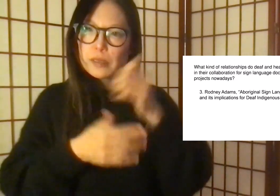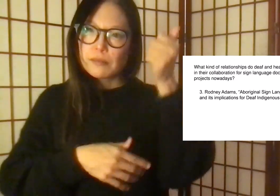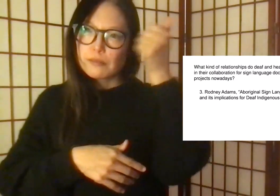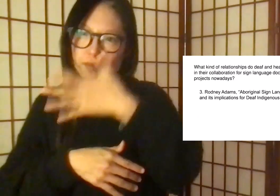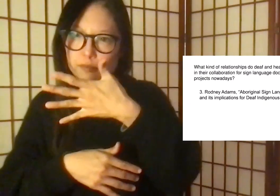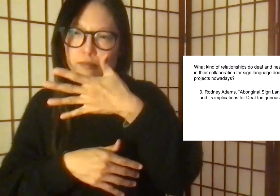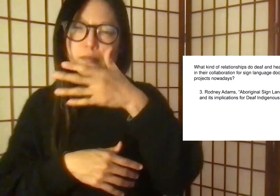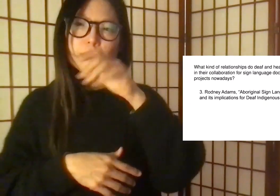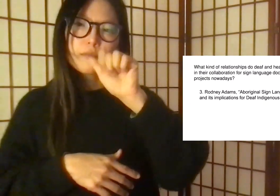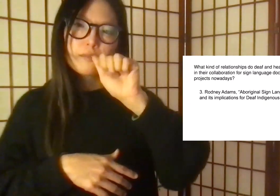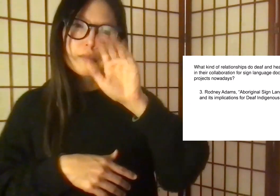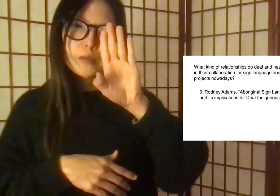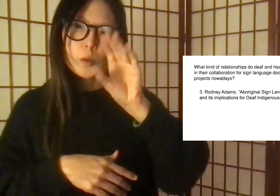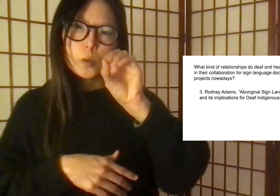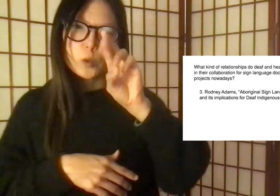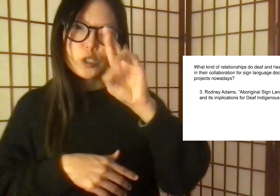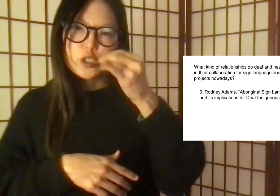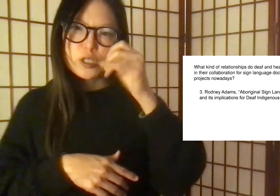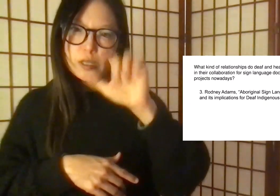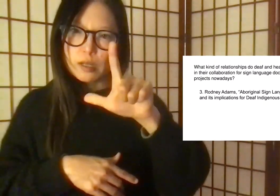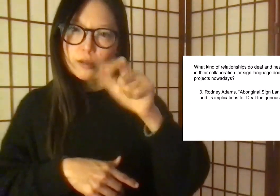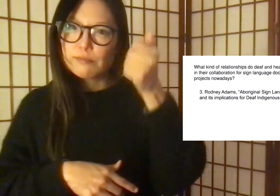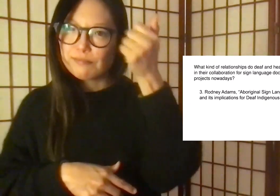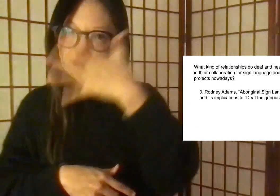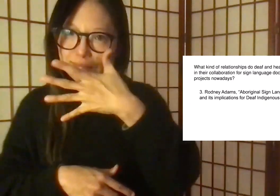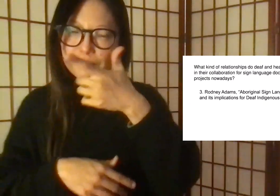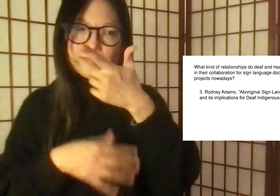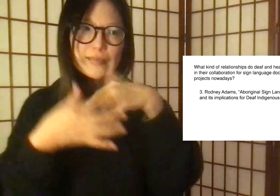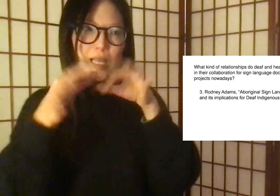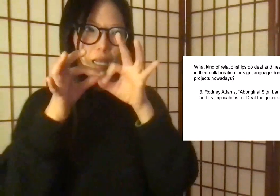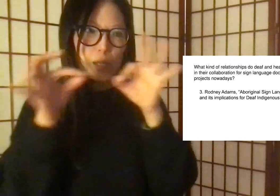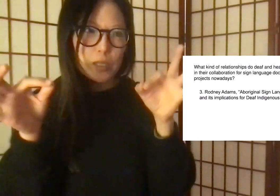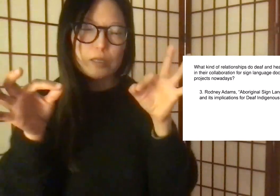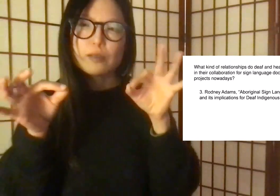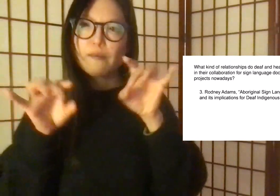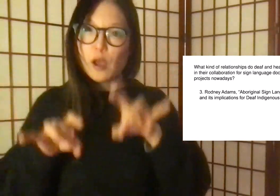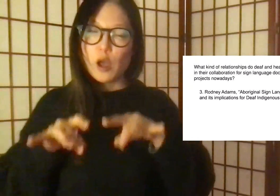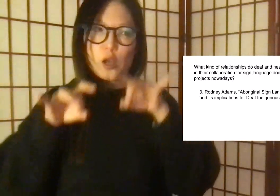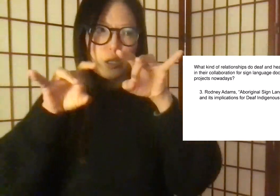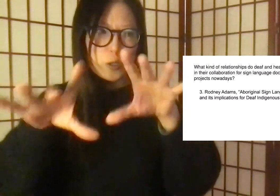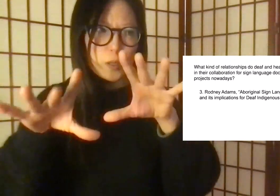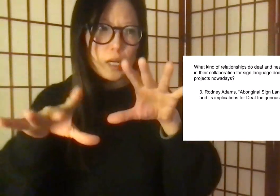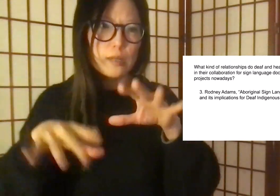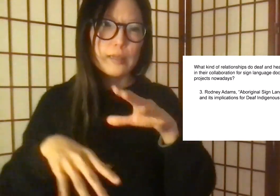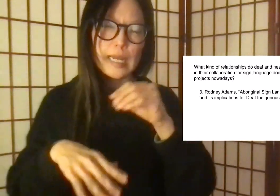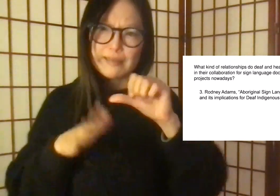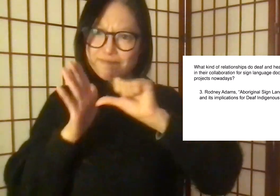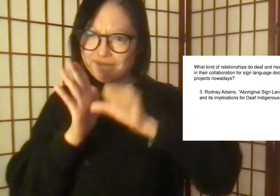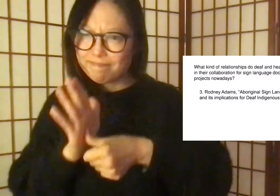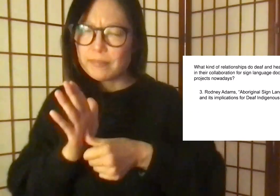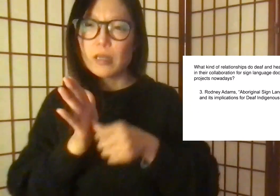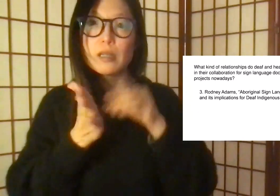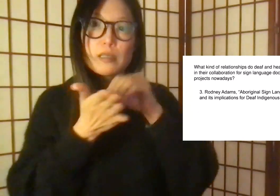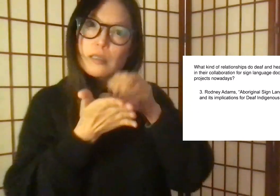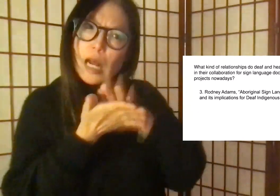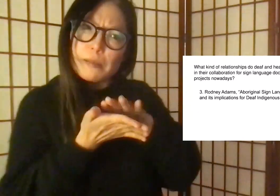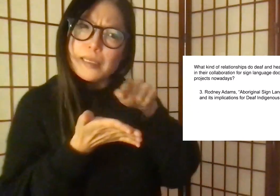Adams talks about documentation of Aboriginal Sign Languages